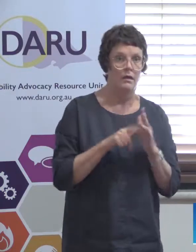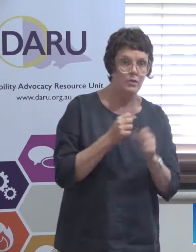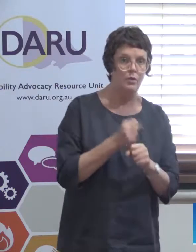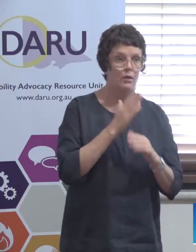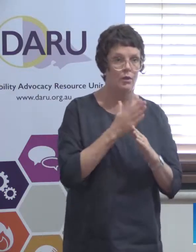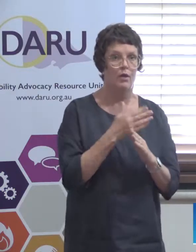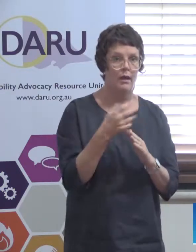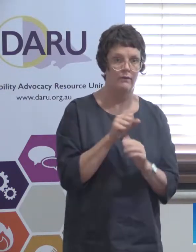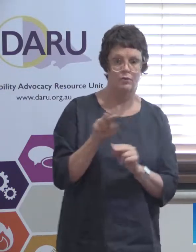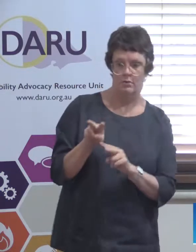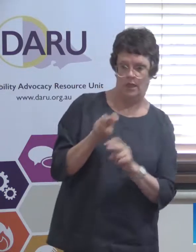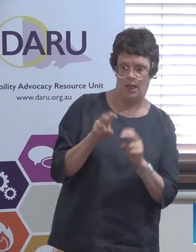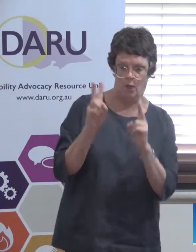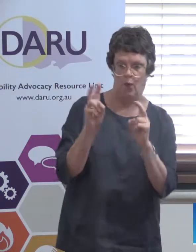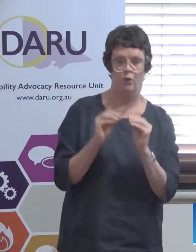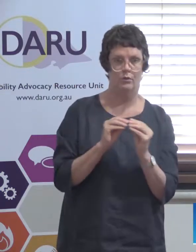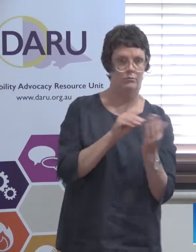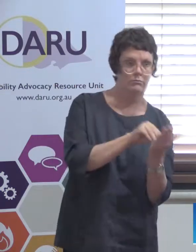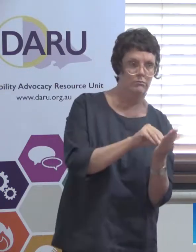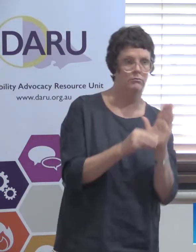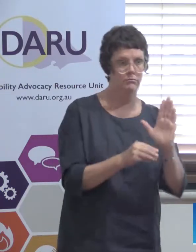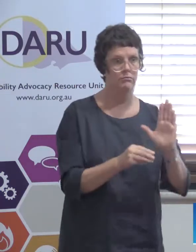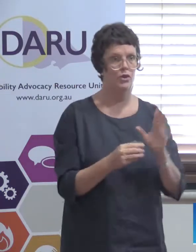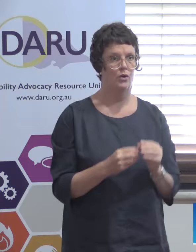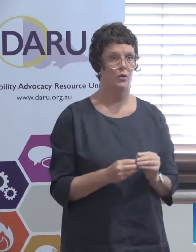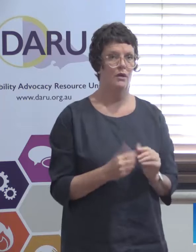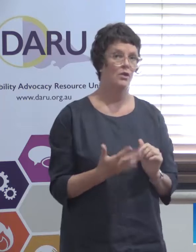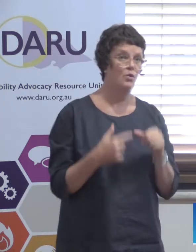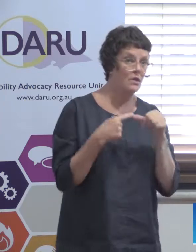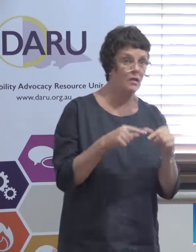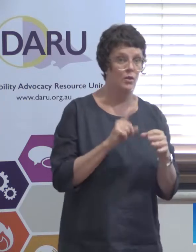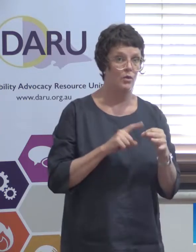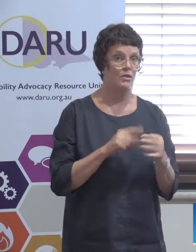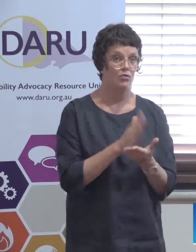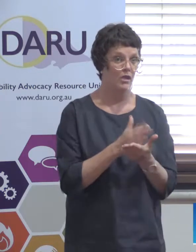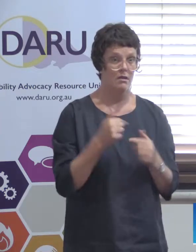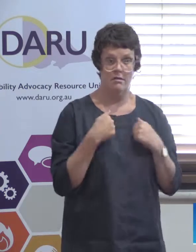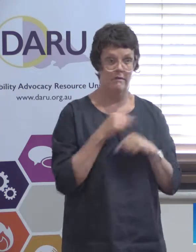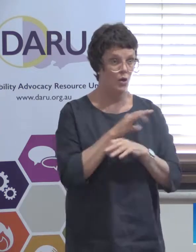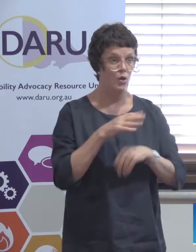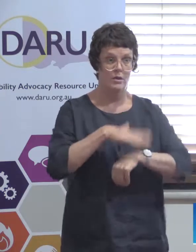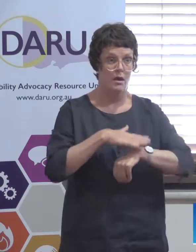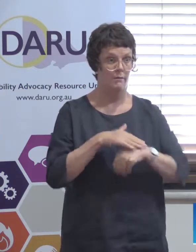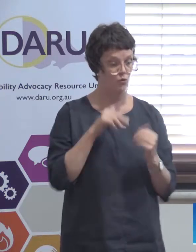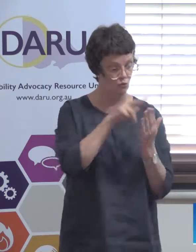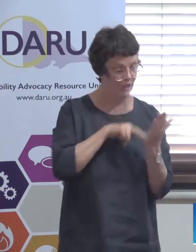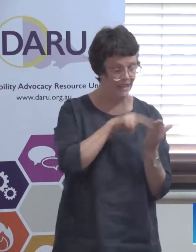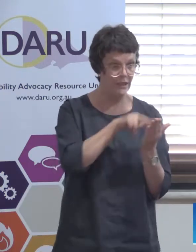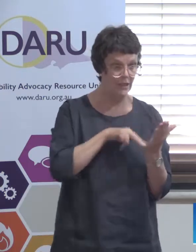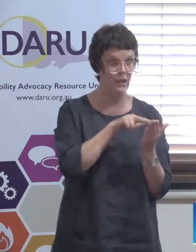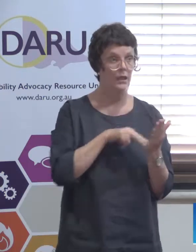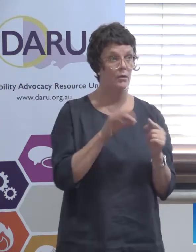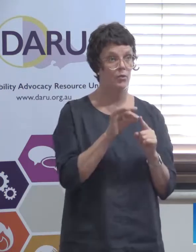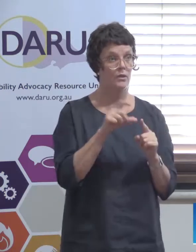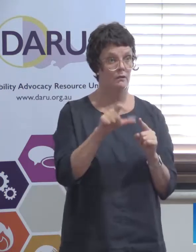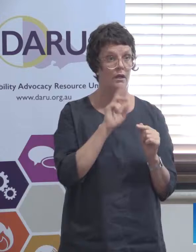so unfortunately do I properly answer your question mark what I literally haven't had time to do is to read through that properly because this is what this is